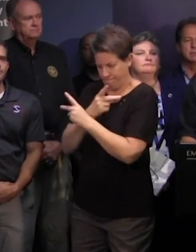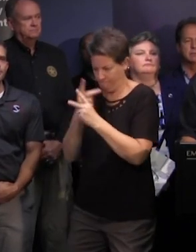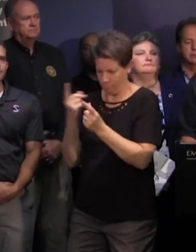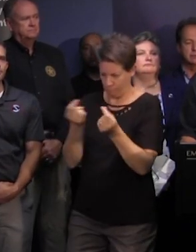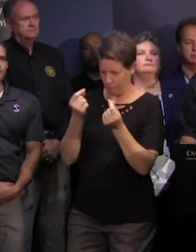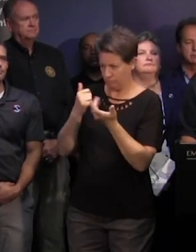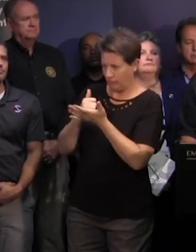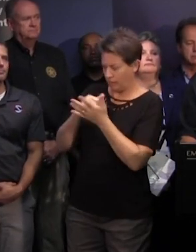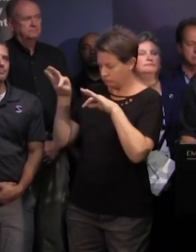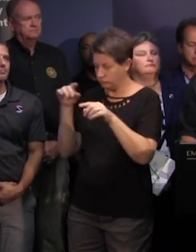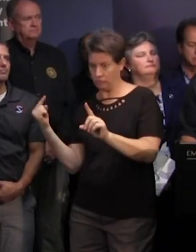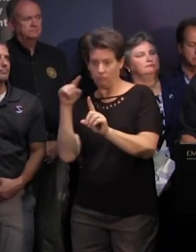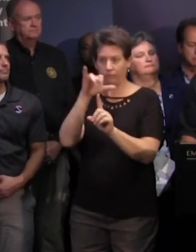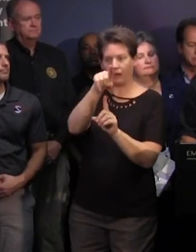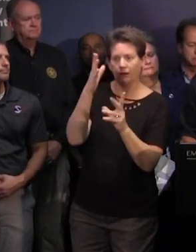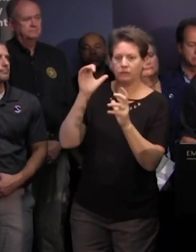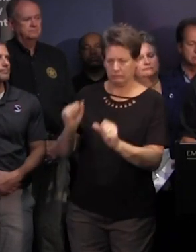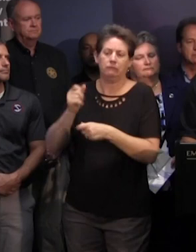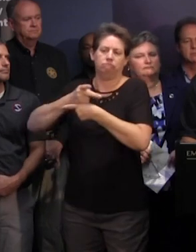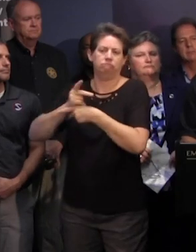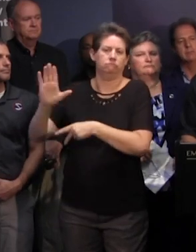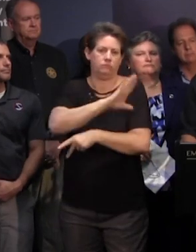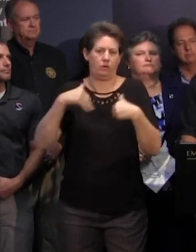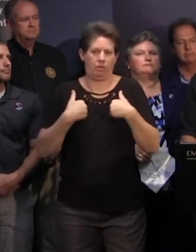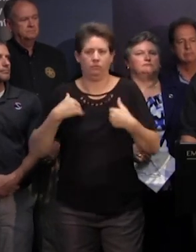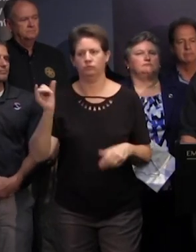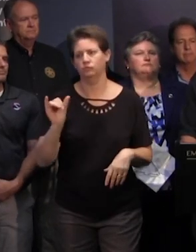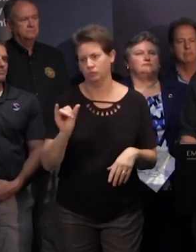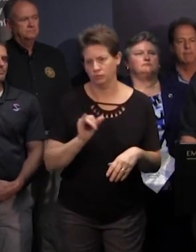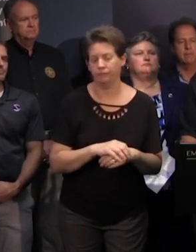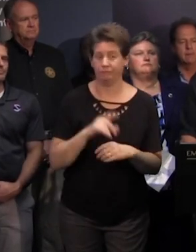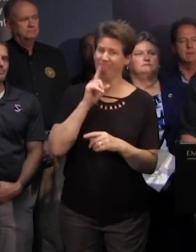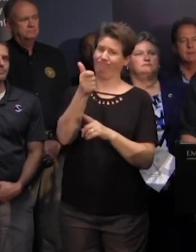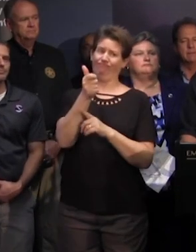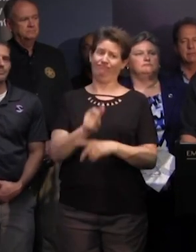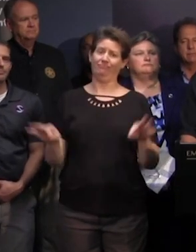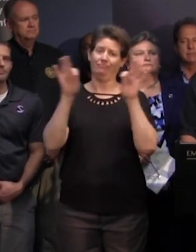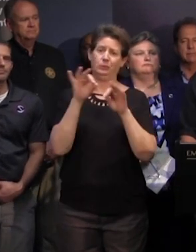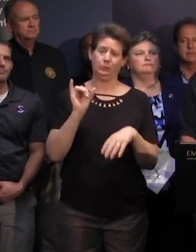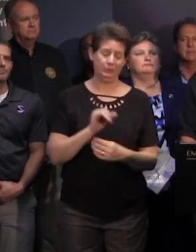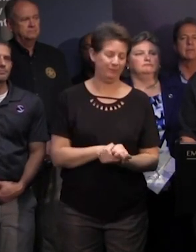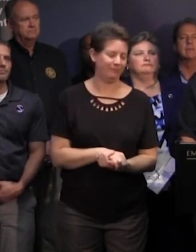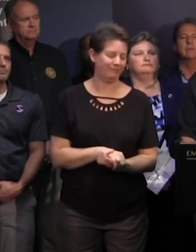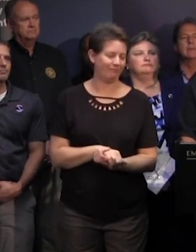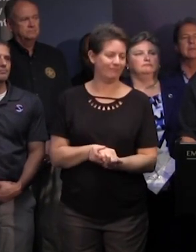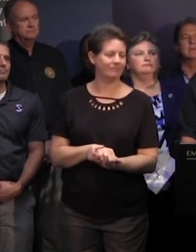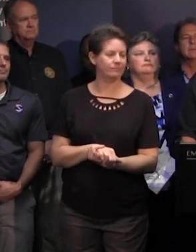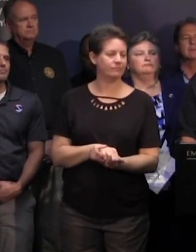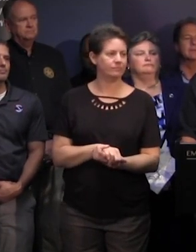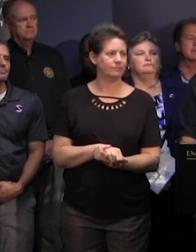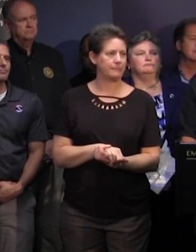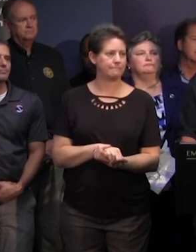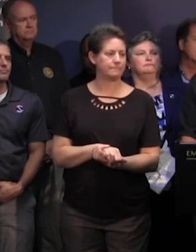and point you in the right direction so that you can take care of your pets as well as yourself we'll have a uh a couple